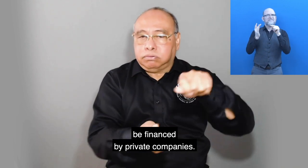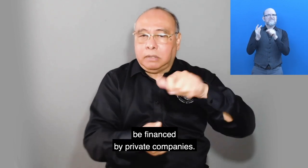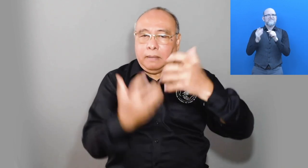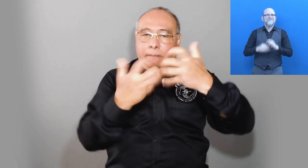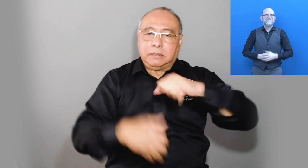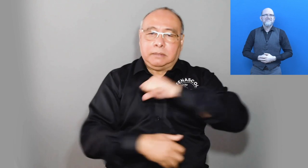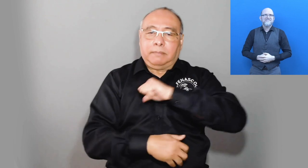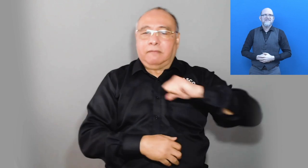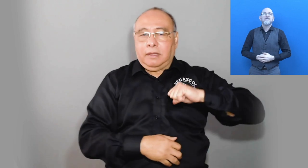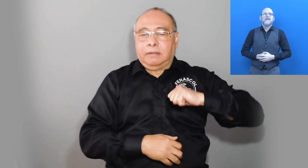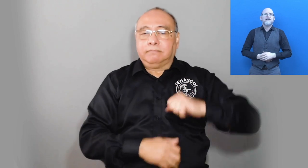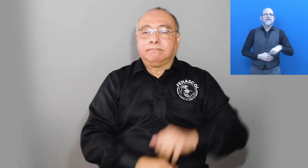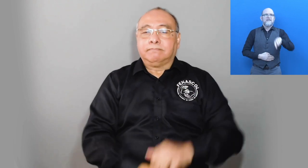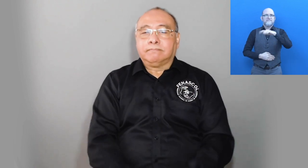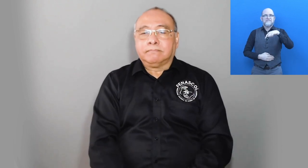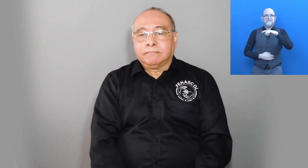companies.